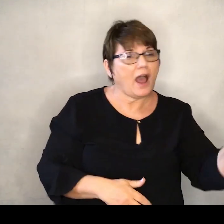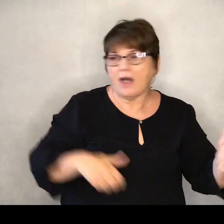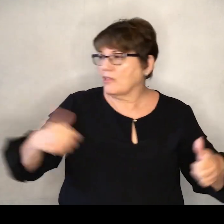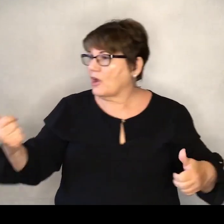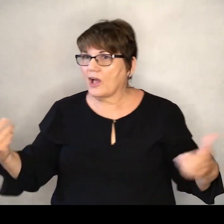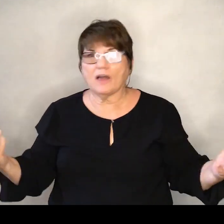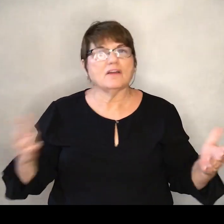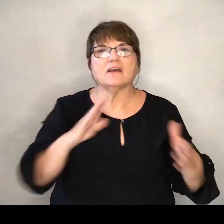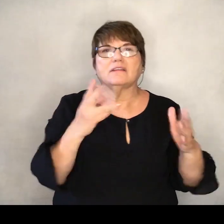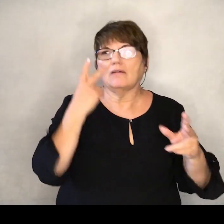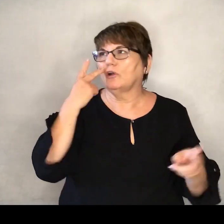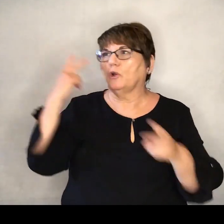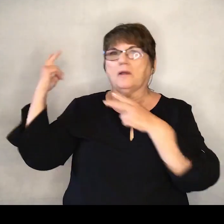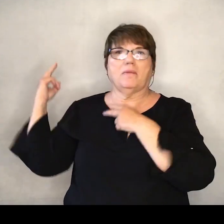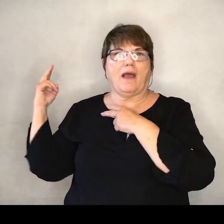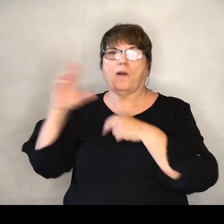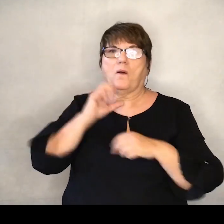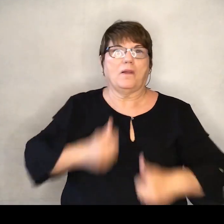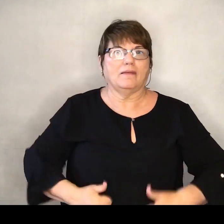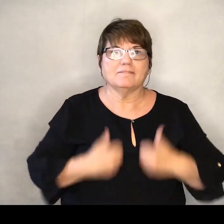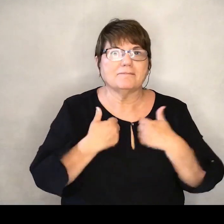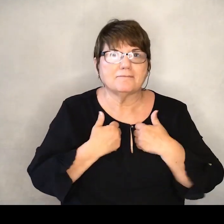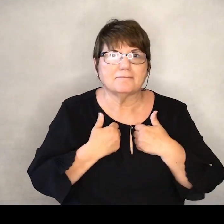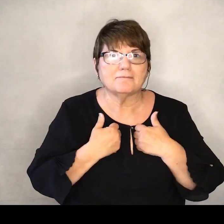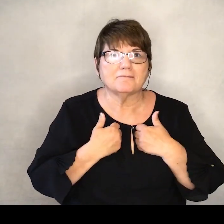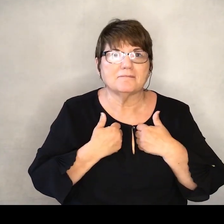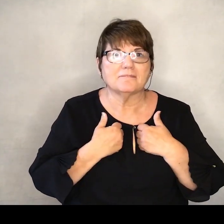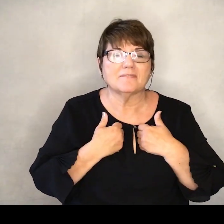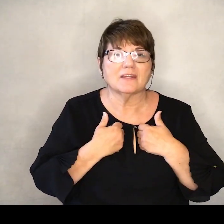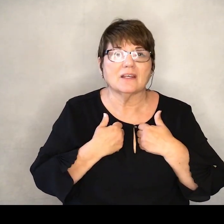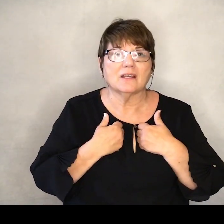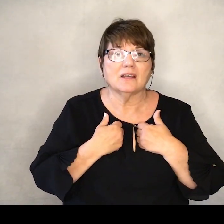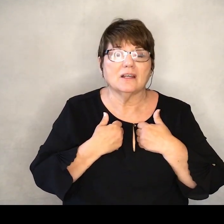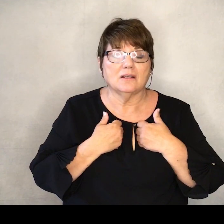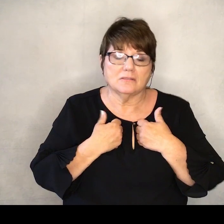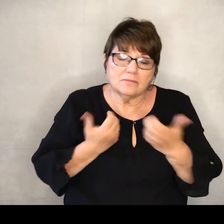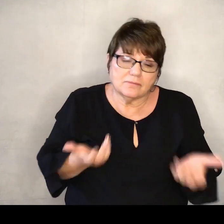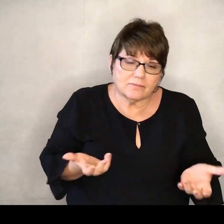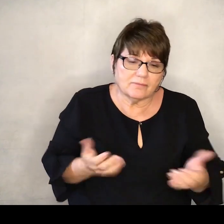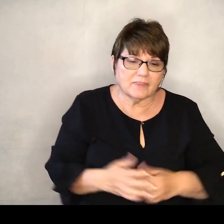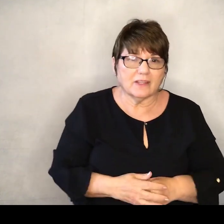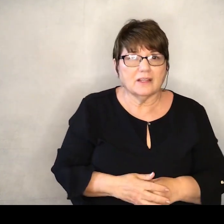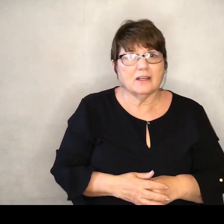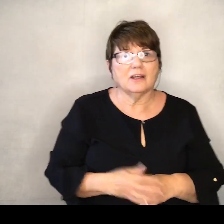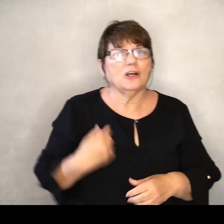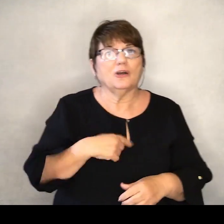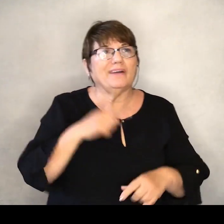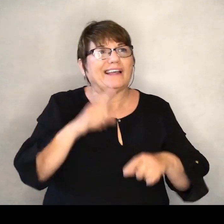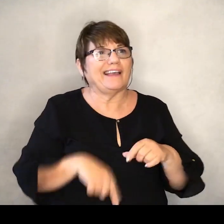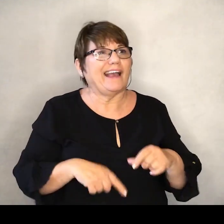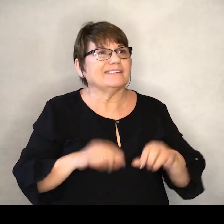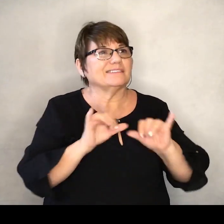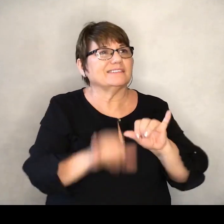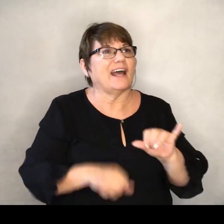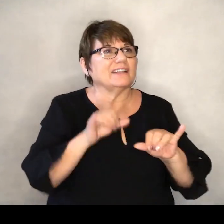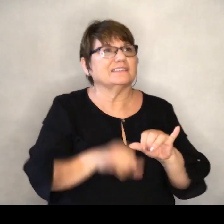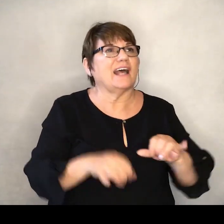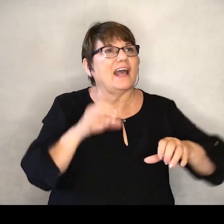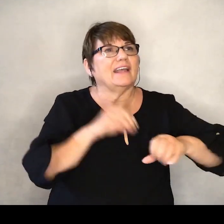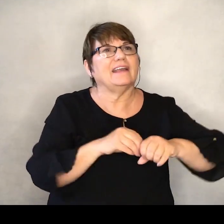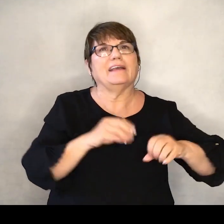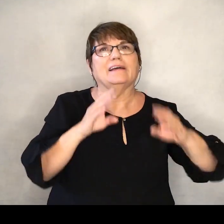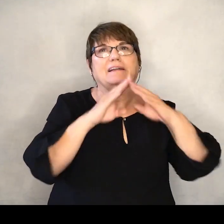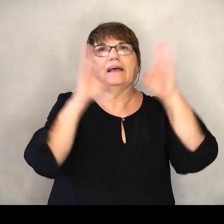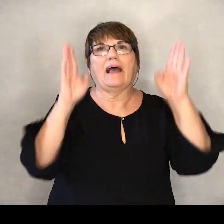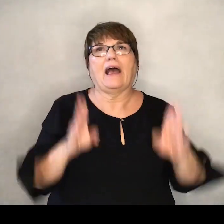never look back. But we can't do that from inside the sanctuary or our fellowship halls.